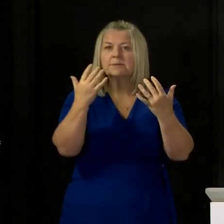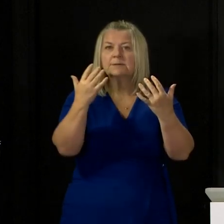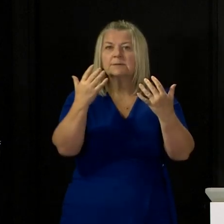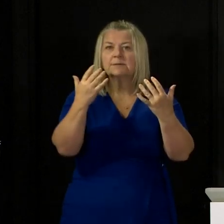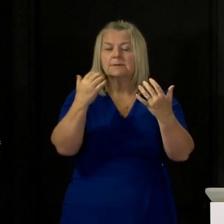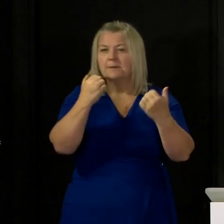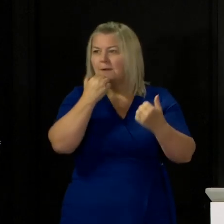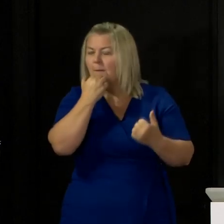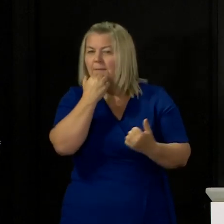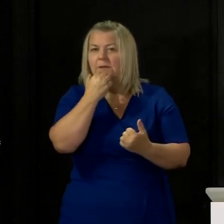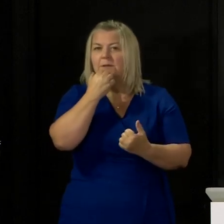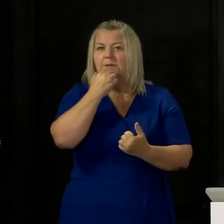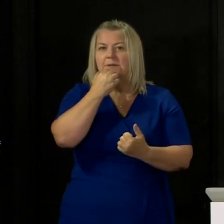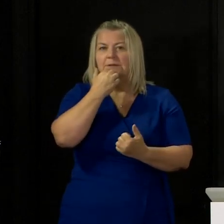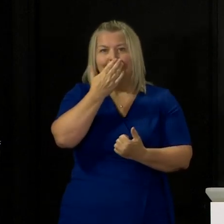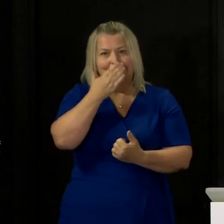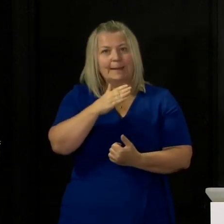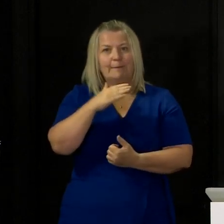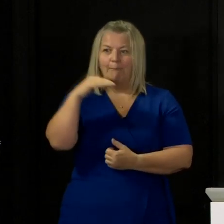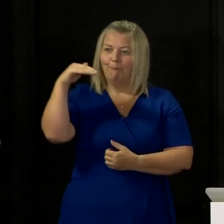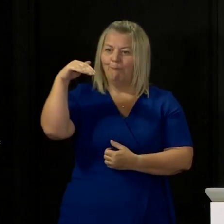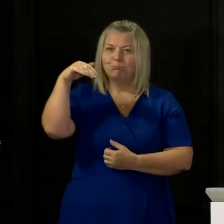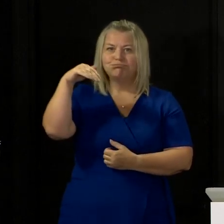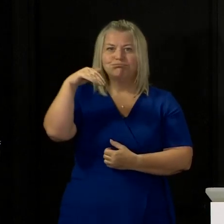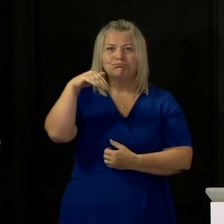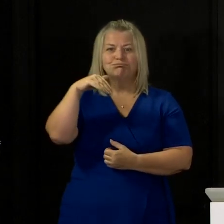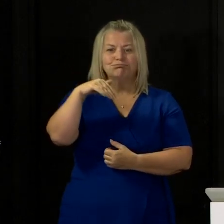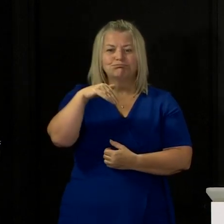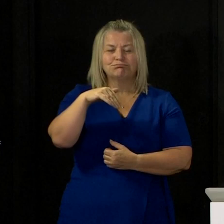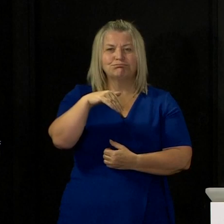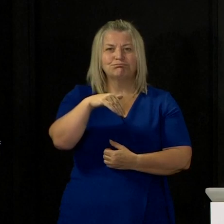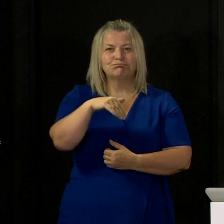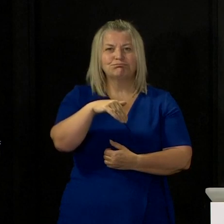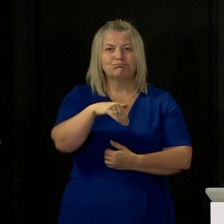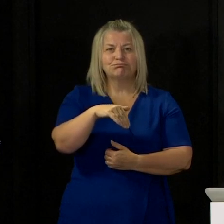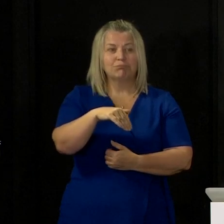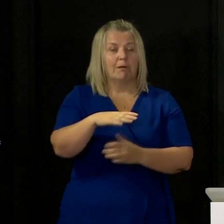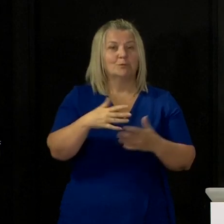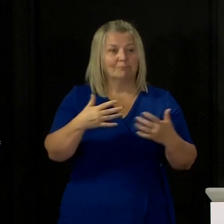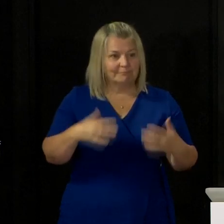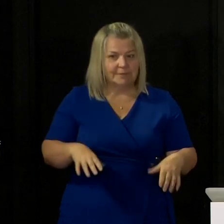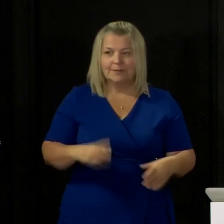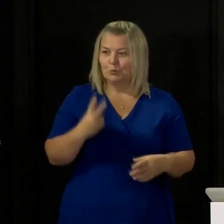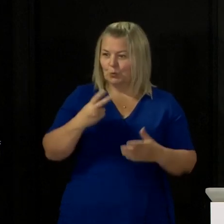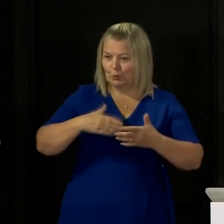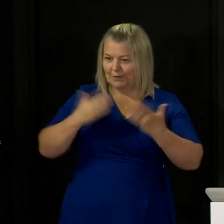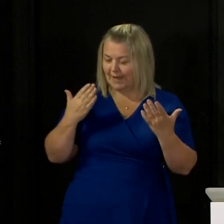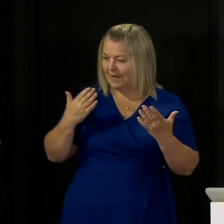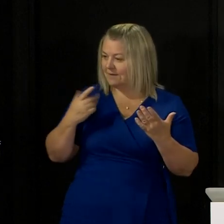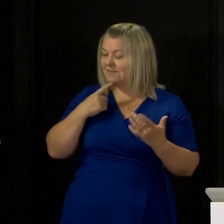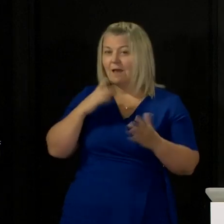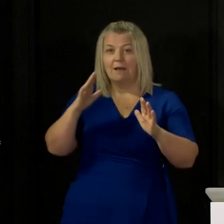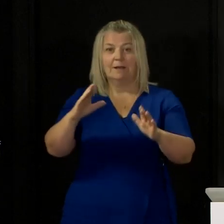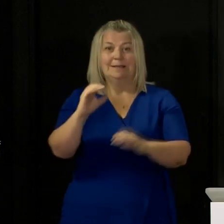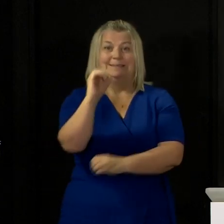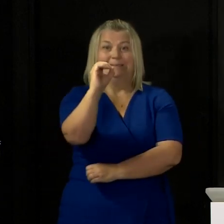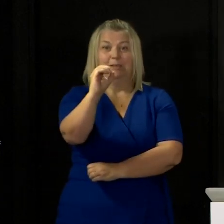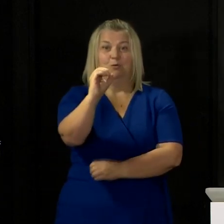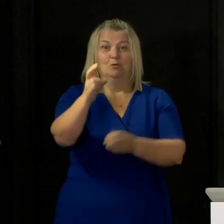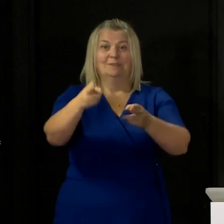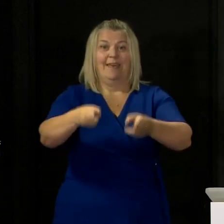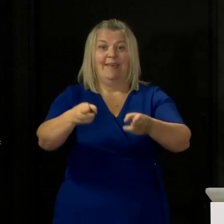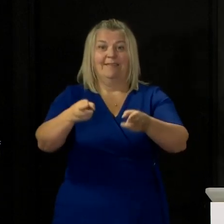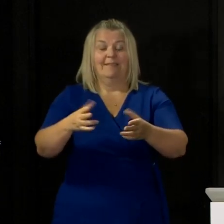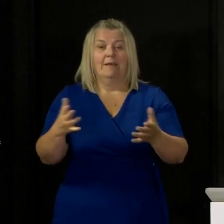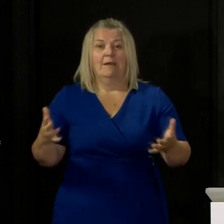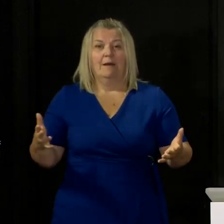and thankfully for the second day in a row we've been able to say no deaths were registered in the previous 24 hours and all